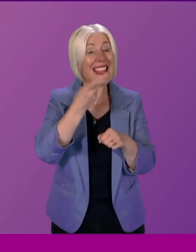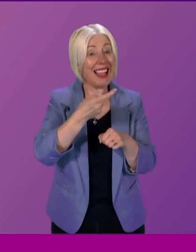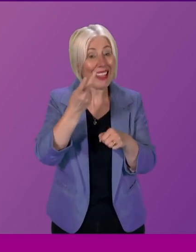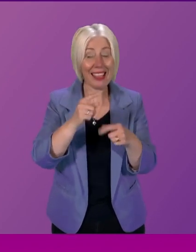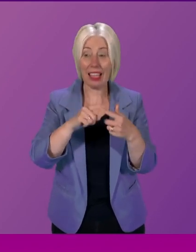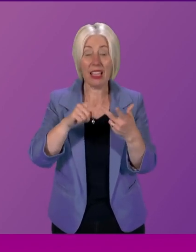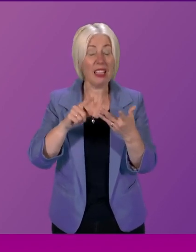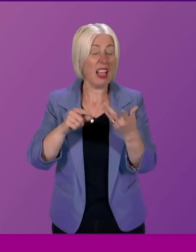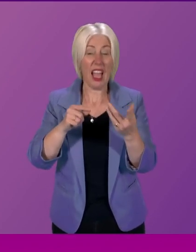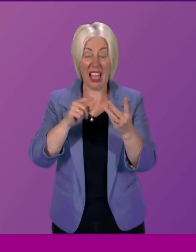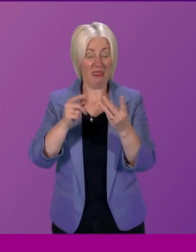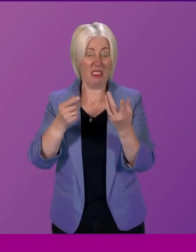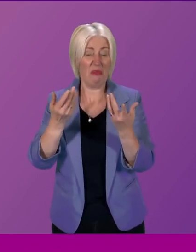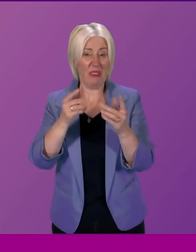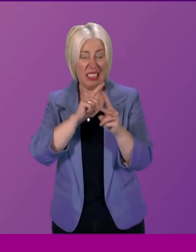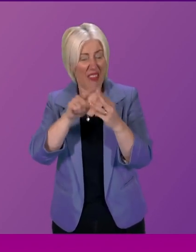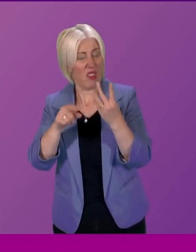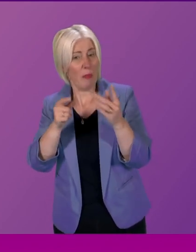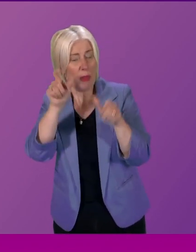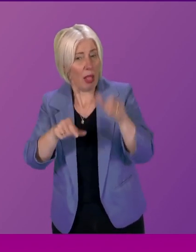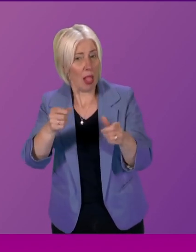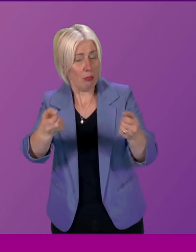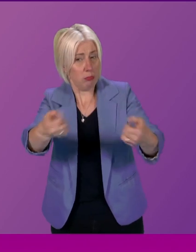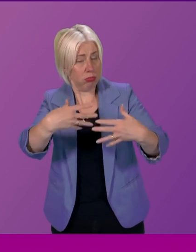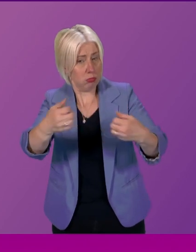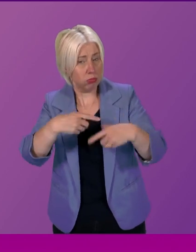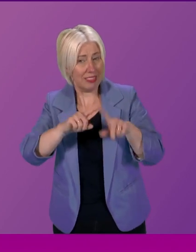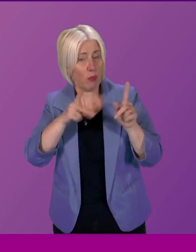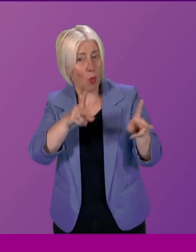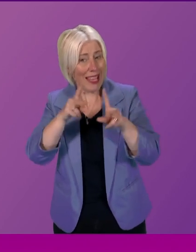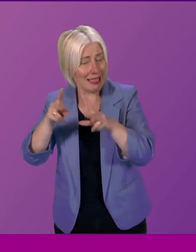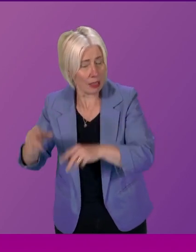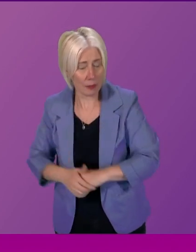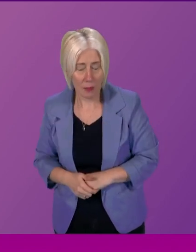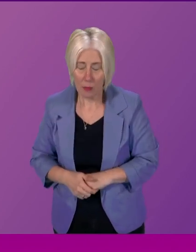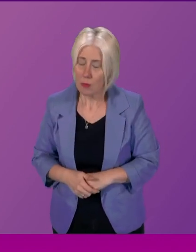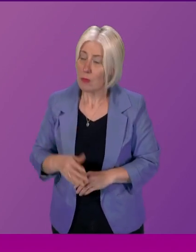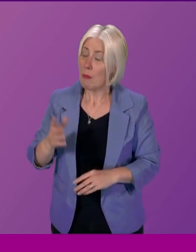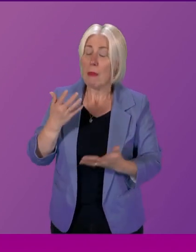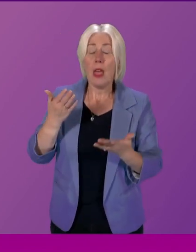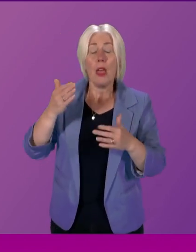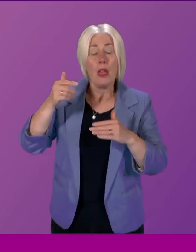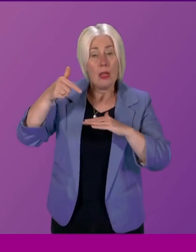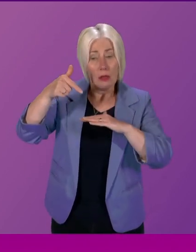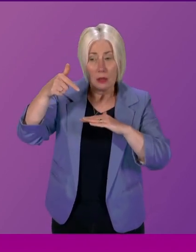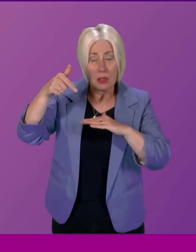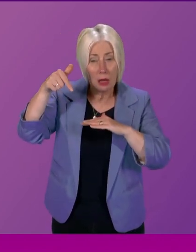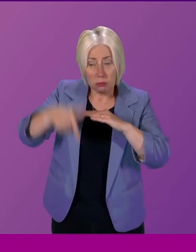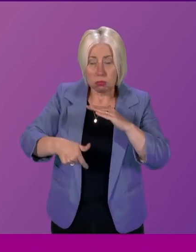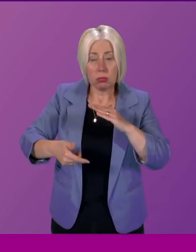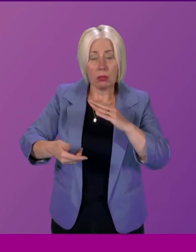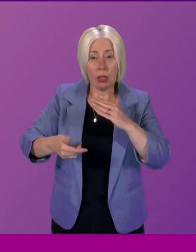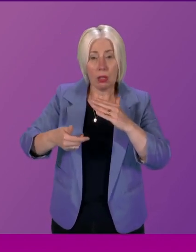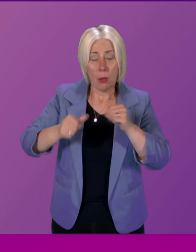education committee members I'm sure will talk more to the process so if I could maybe just share some reflections